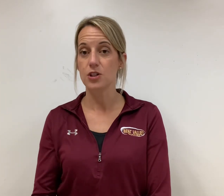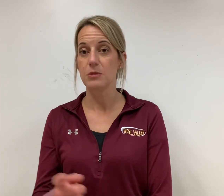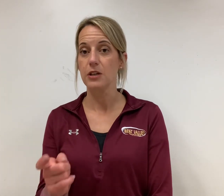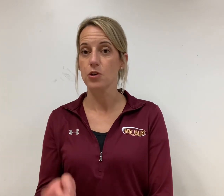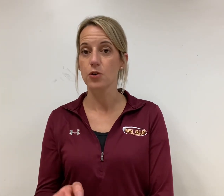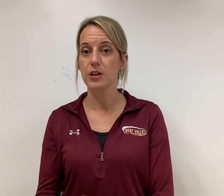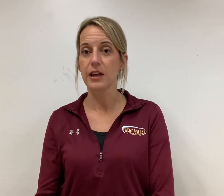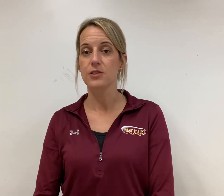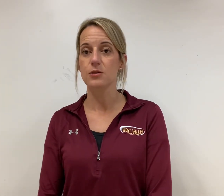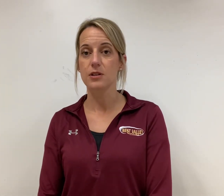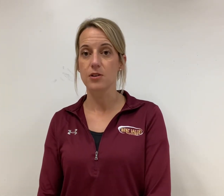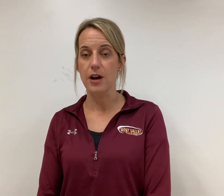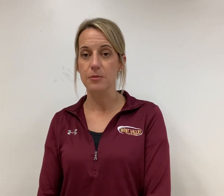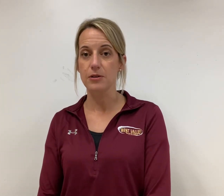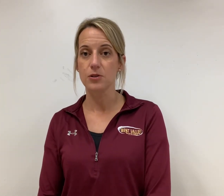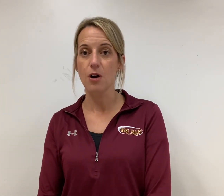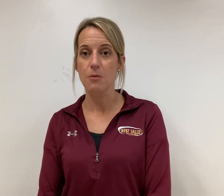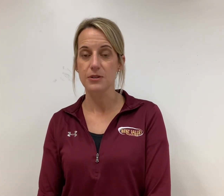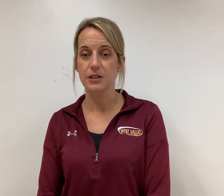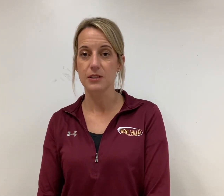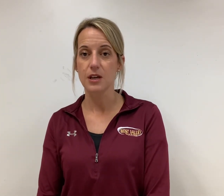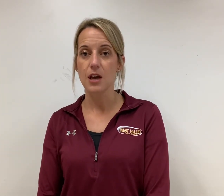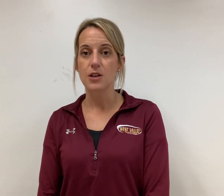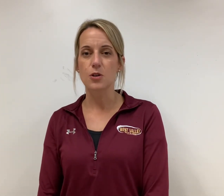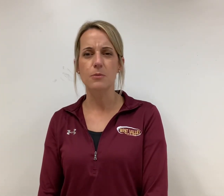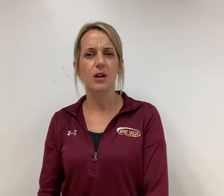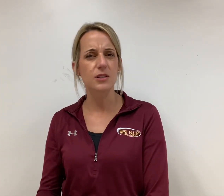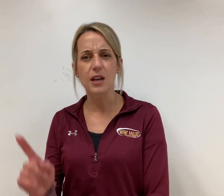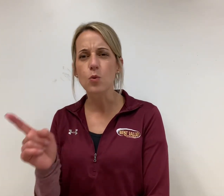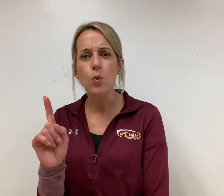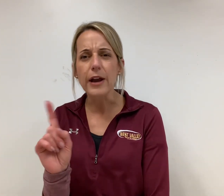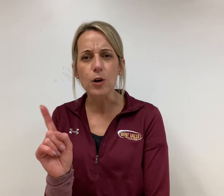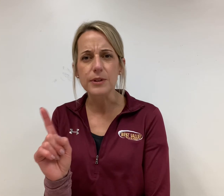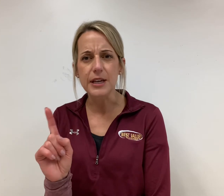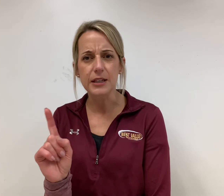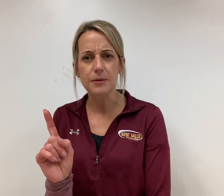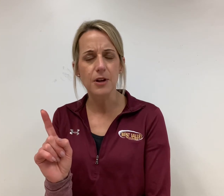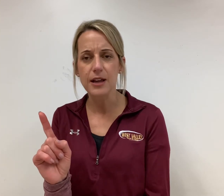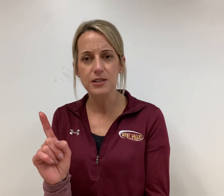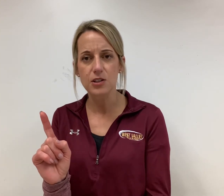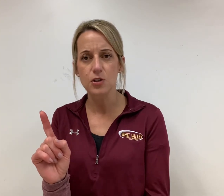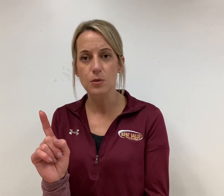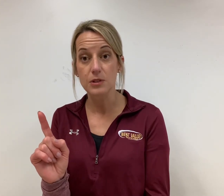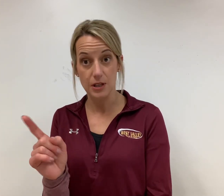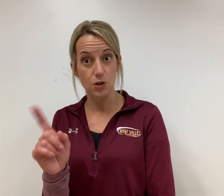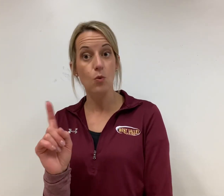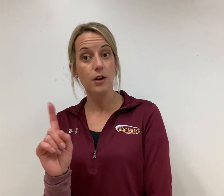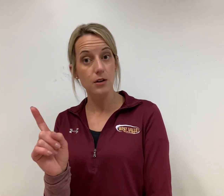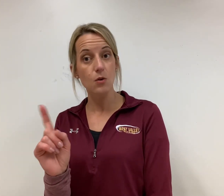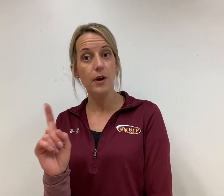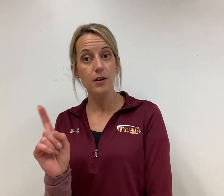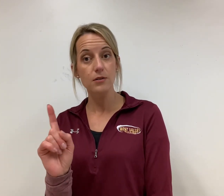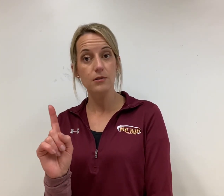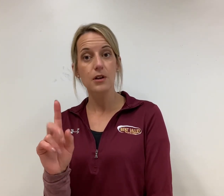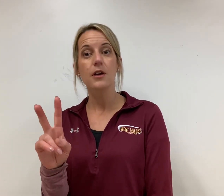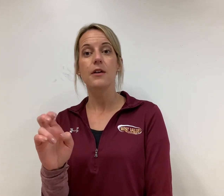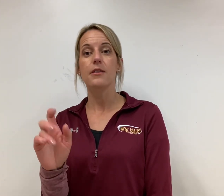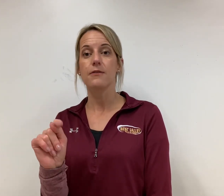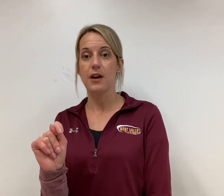meaning you're going to answer it then your eyebrows are opposite so I'm not saying where are we taking I'm not asking you I'm just saying you want to know where the vet